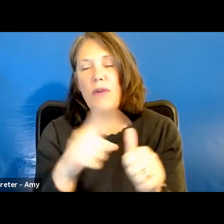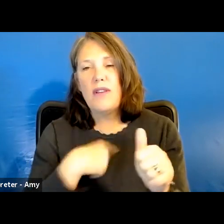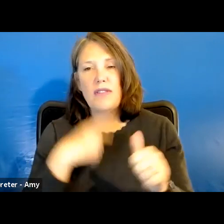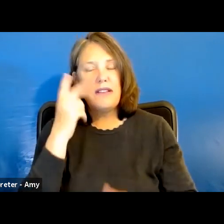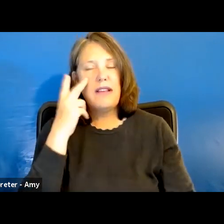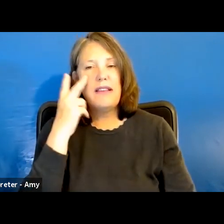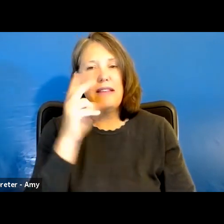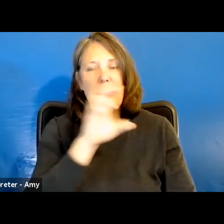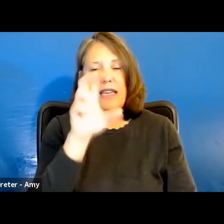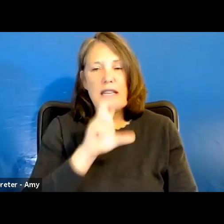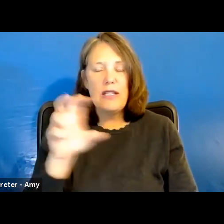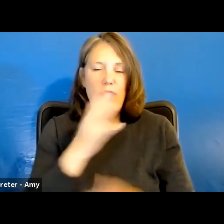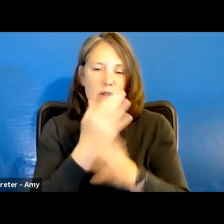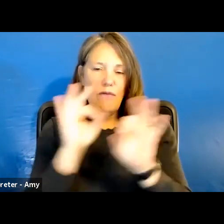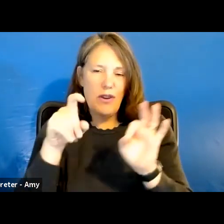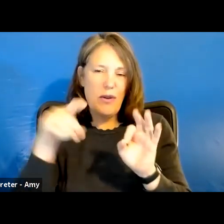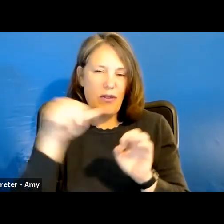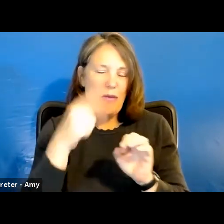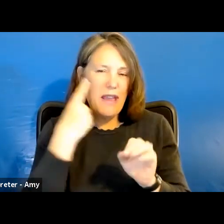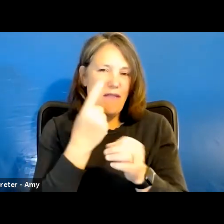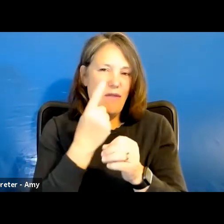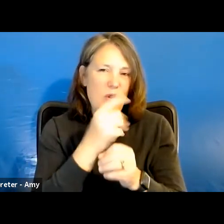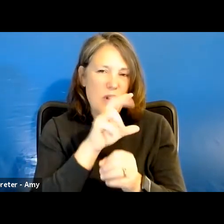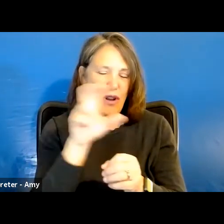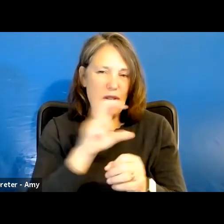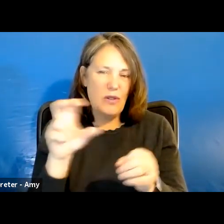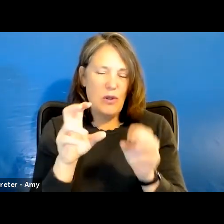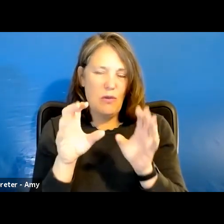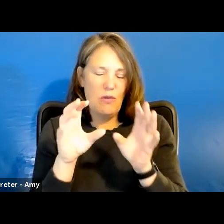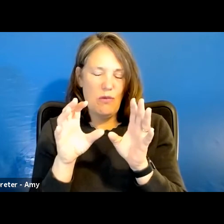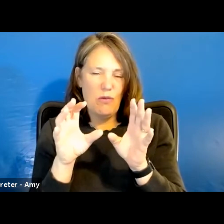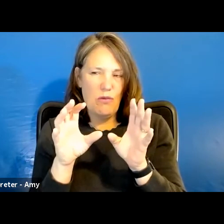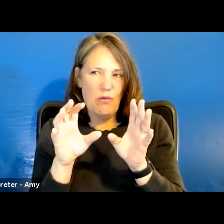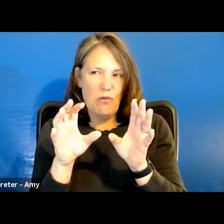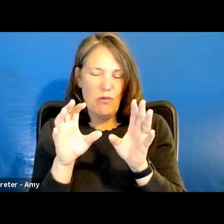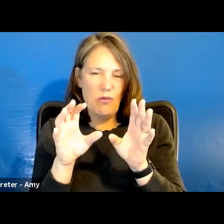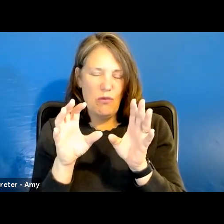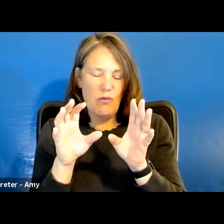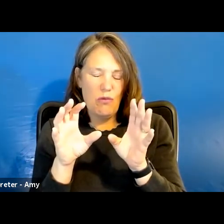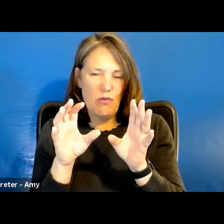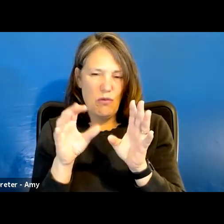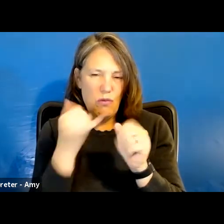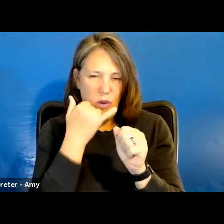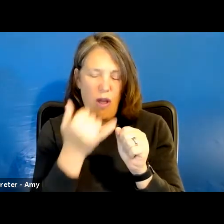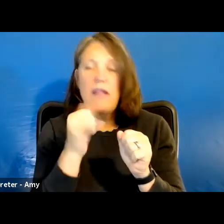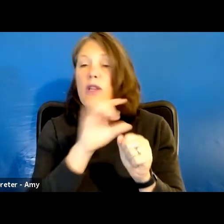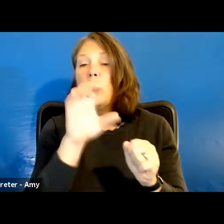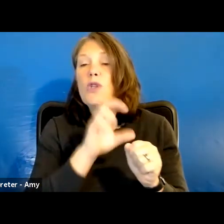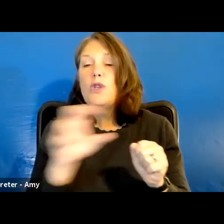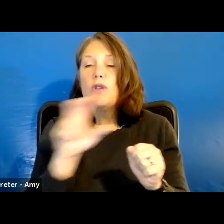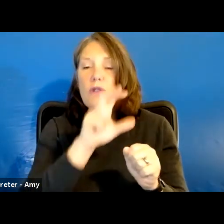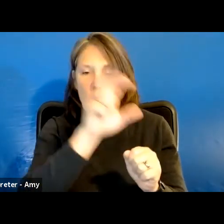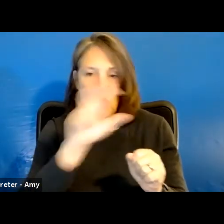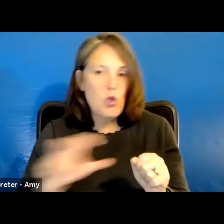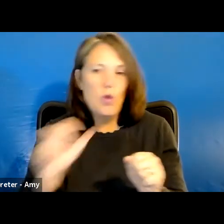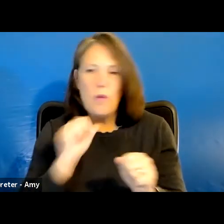free or do you have to pay for a Zoom call meeting workshop? So Zoom is not free. You